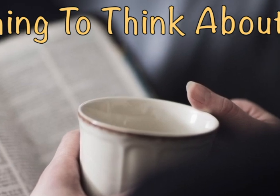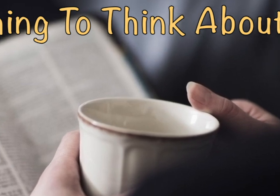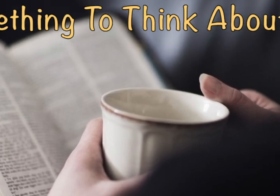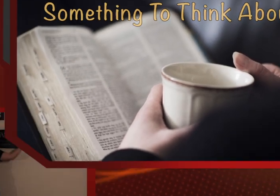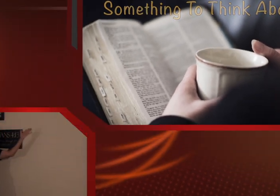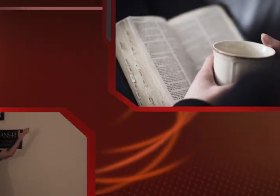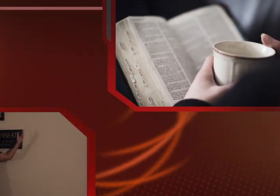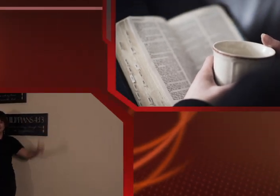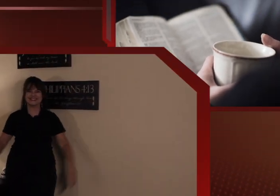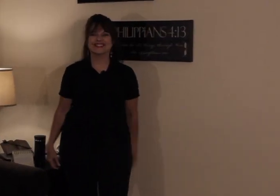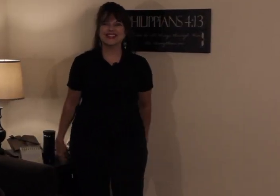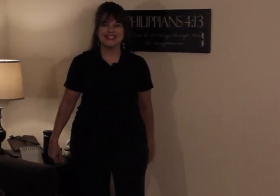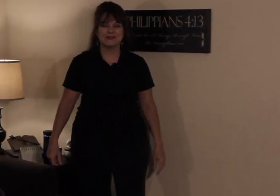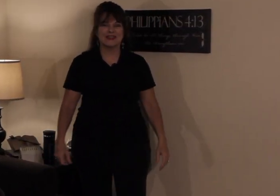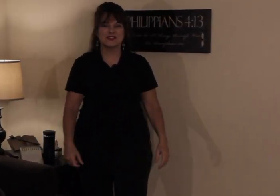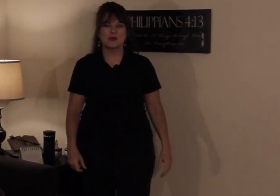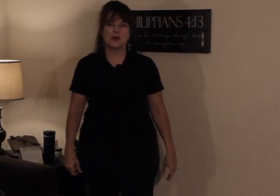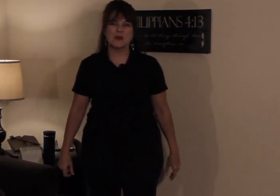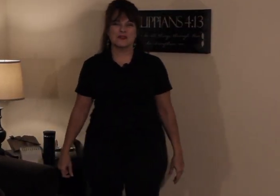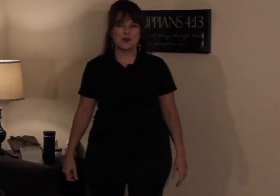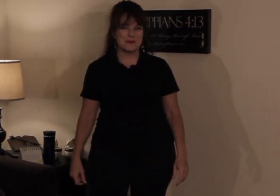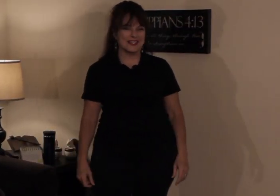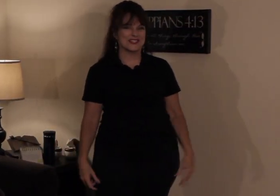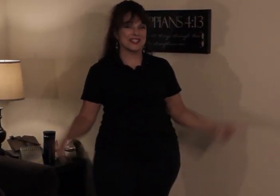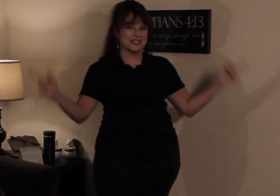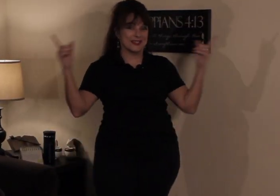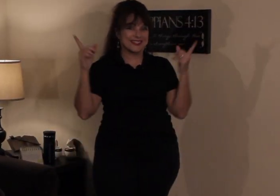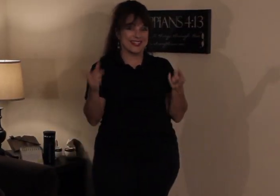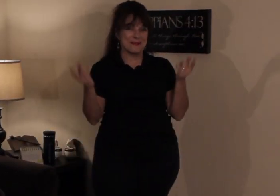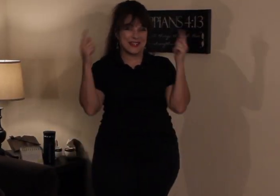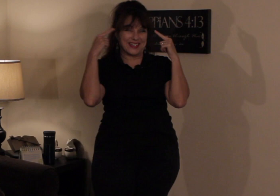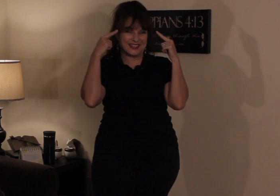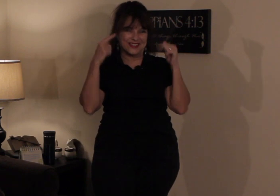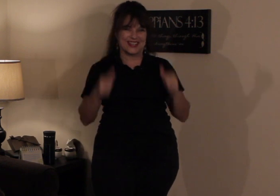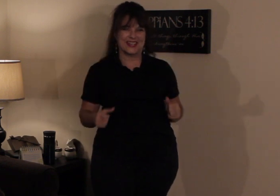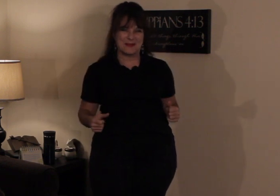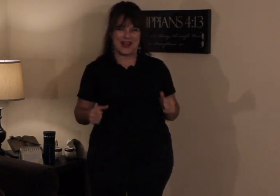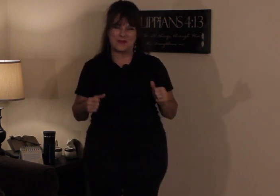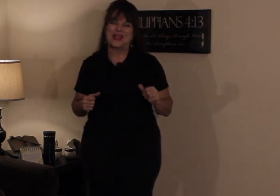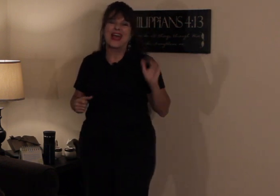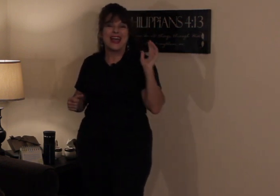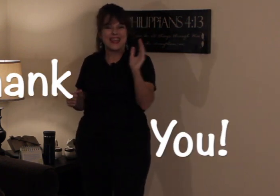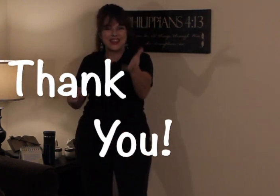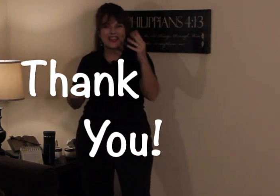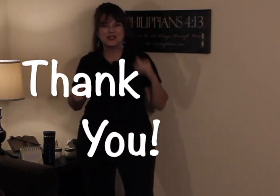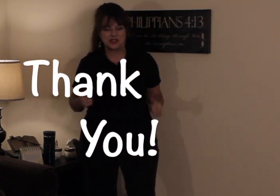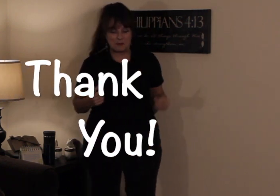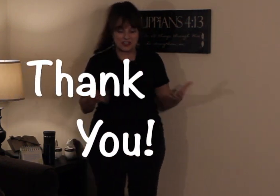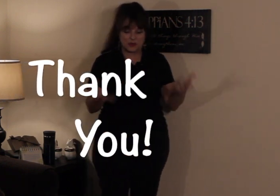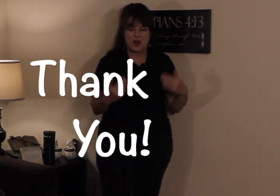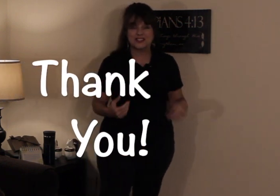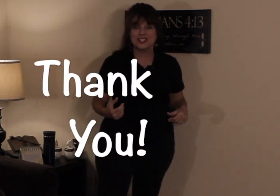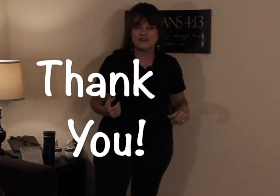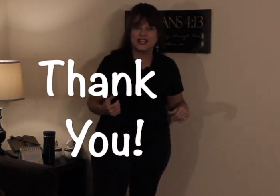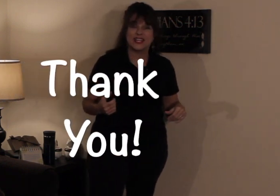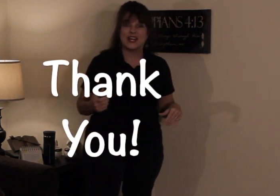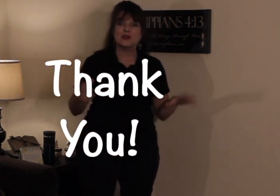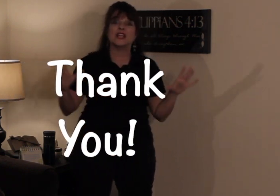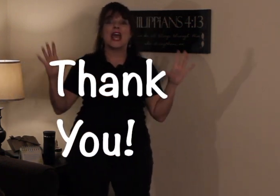Hi there, this is Tracy from Master 414 Ministries with something to think about. Hey, thank you so much for watching the videos and